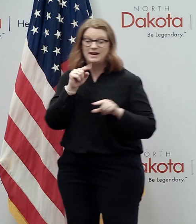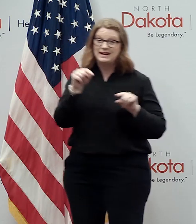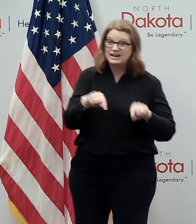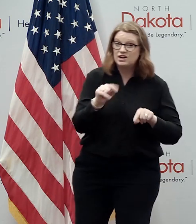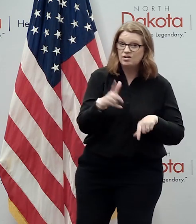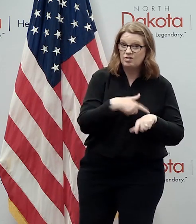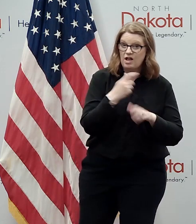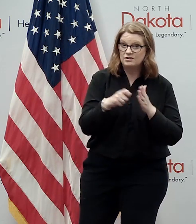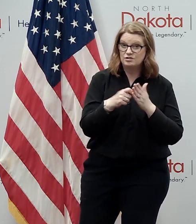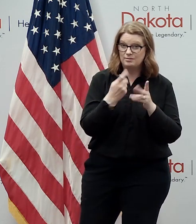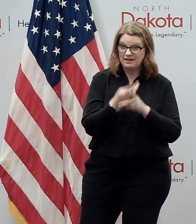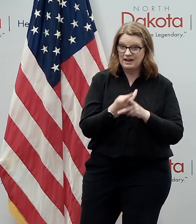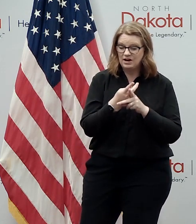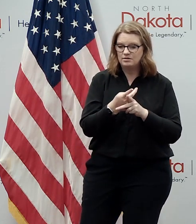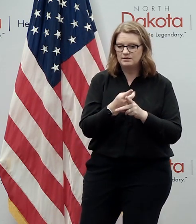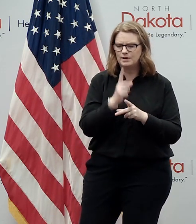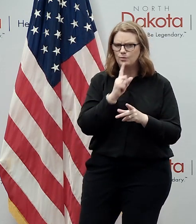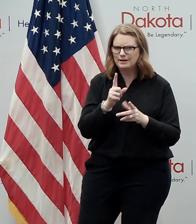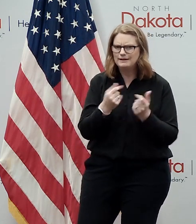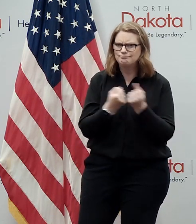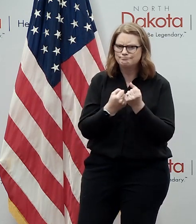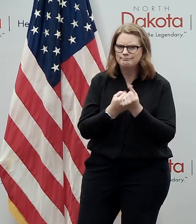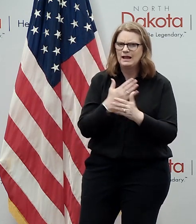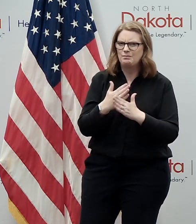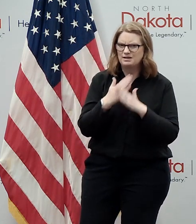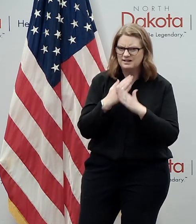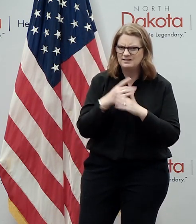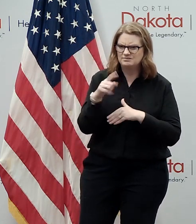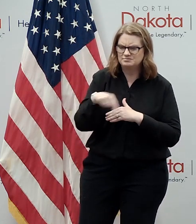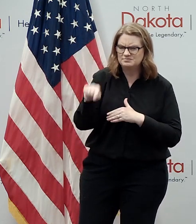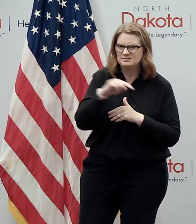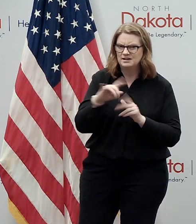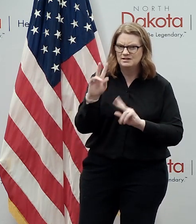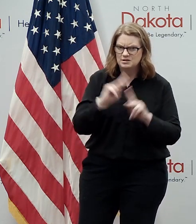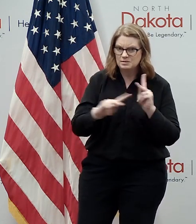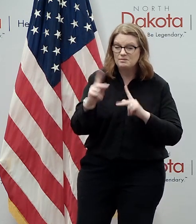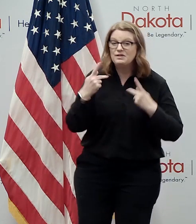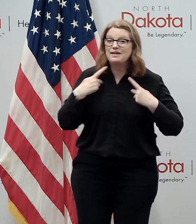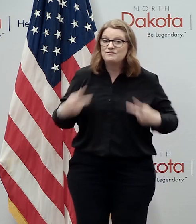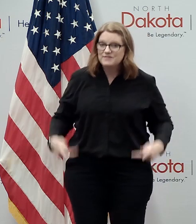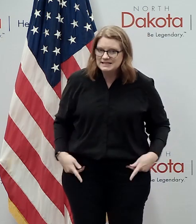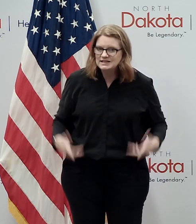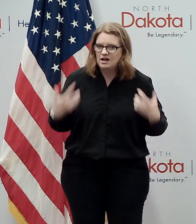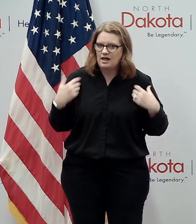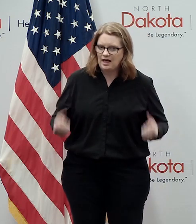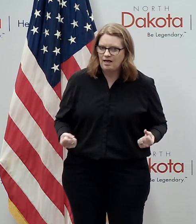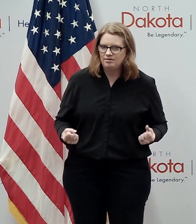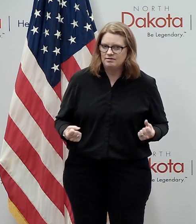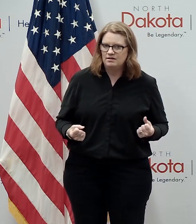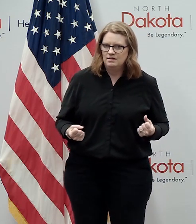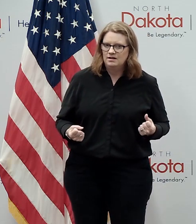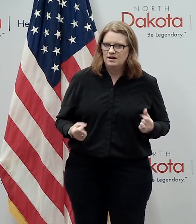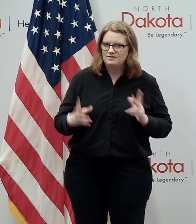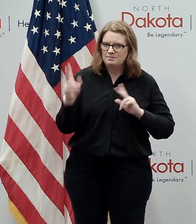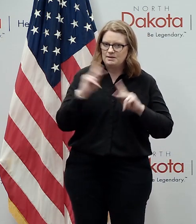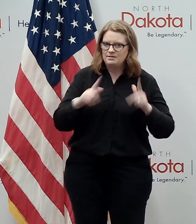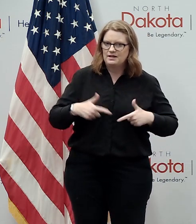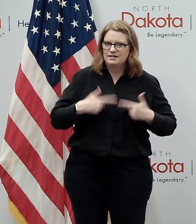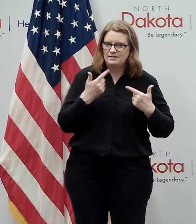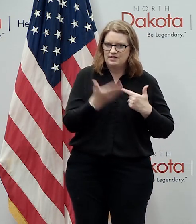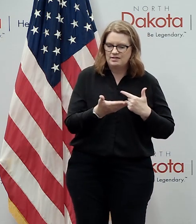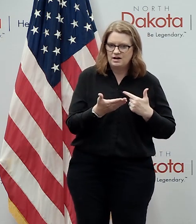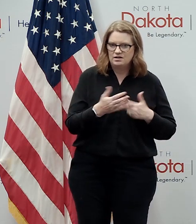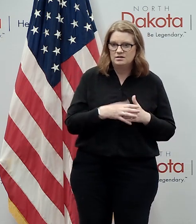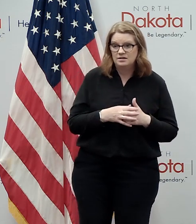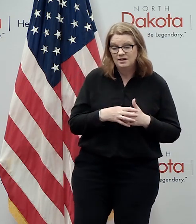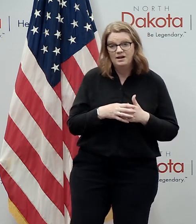dakota for doing a great job of advocating and protecting uh for the physical health of their residents and we know now that uh there are lots of